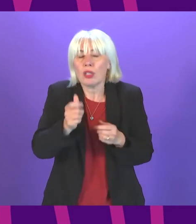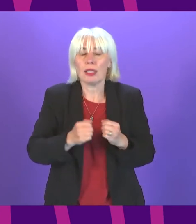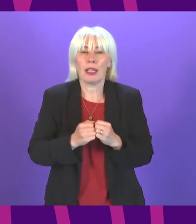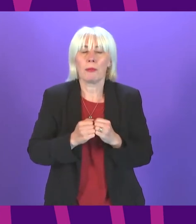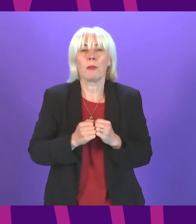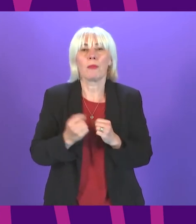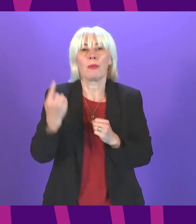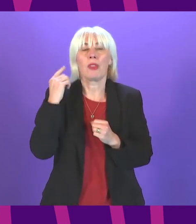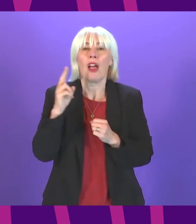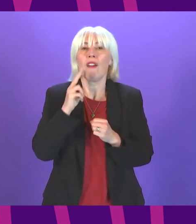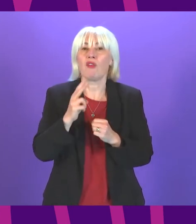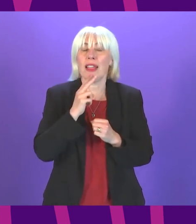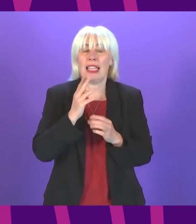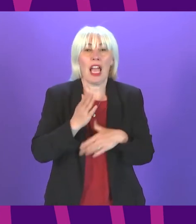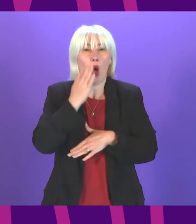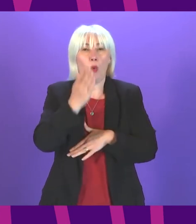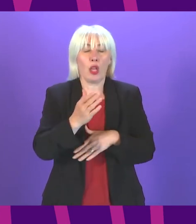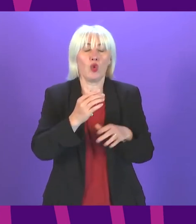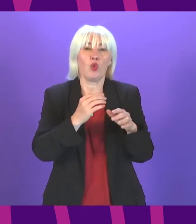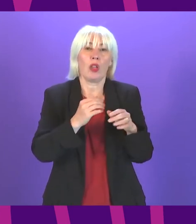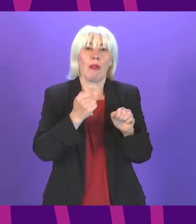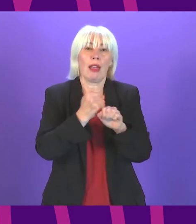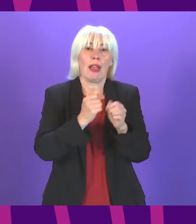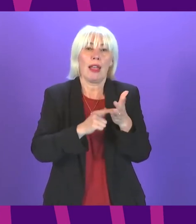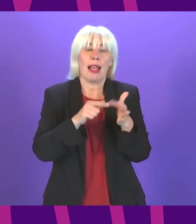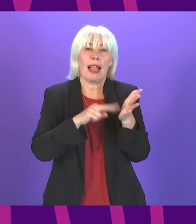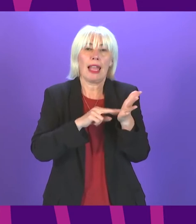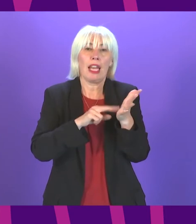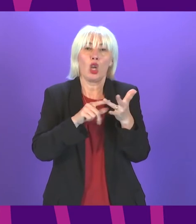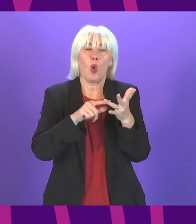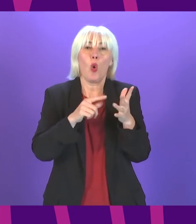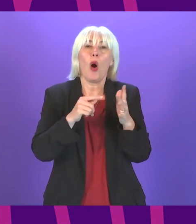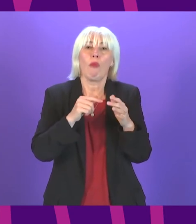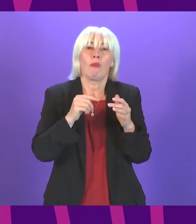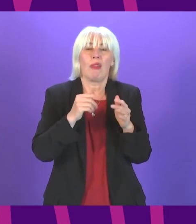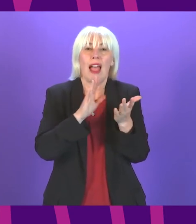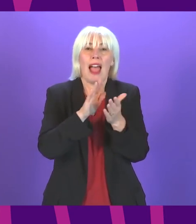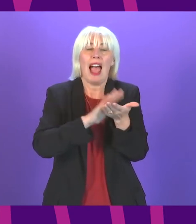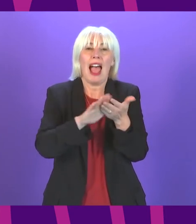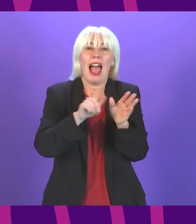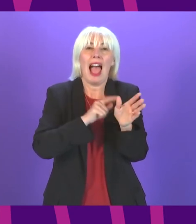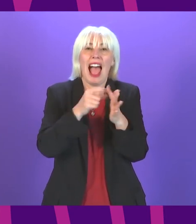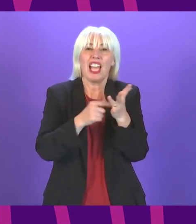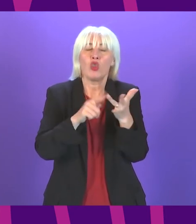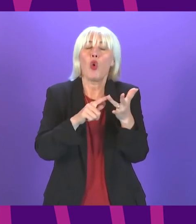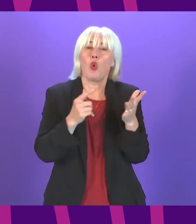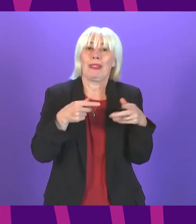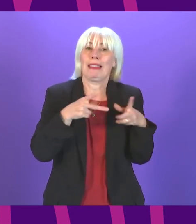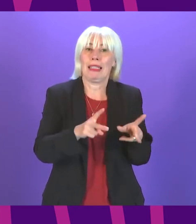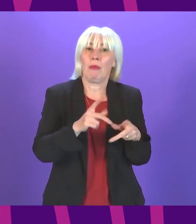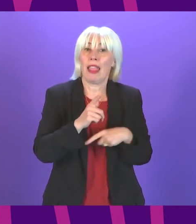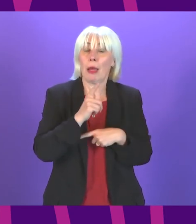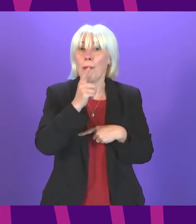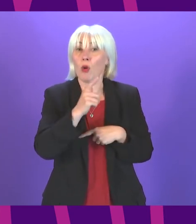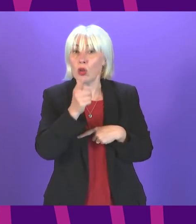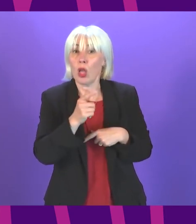official opening of the Glen No Hydra scheme with a capacity of 2 megawatts it can provide sufficient renewable electricity to power around